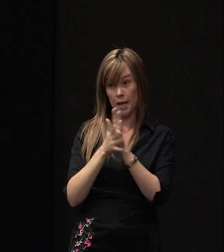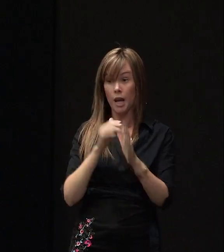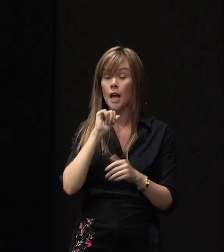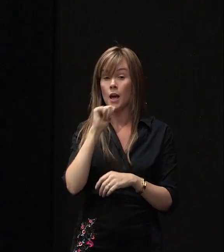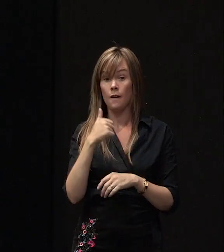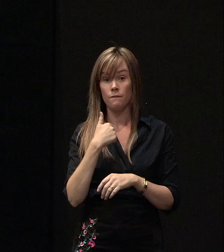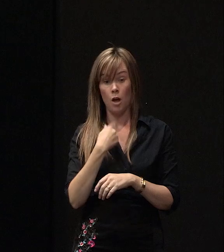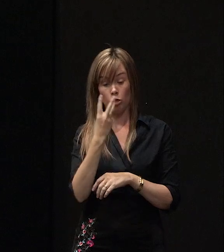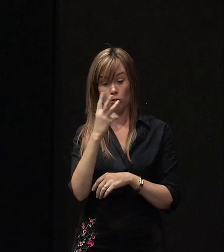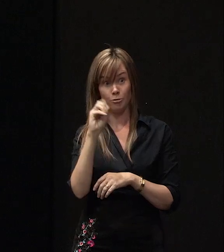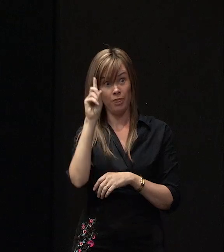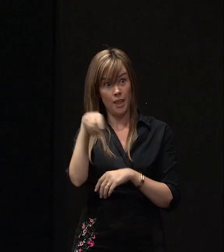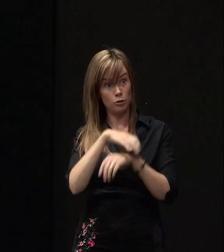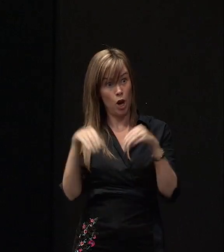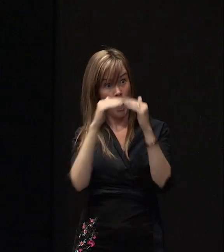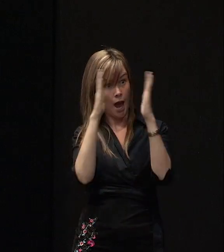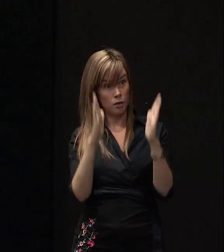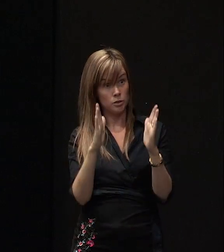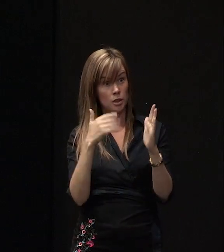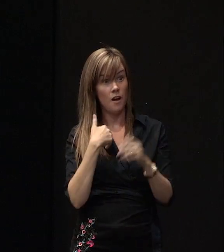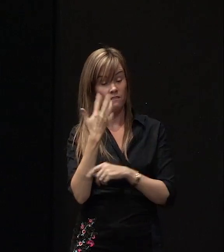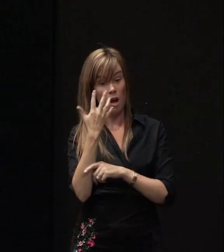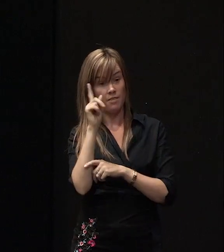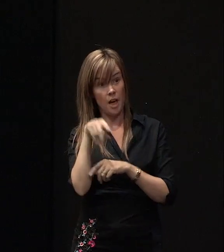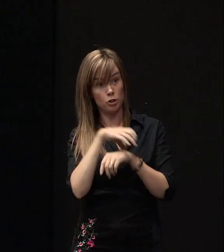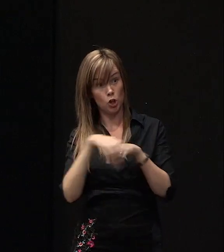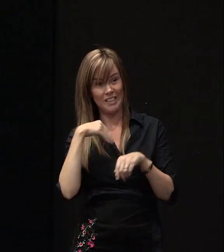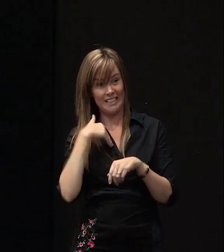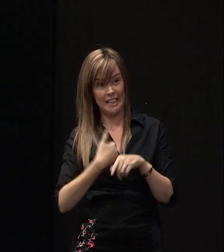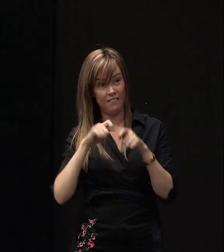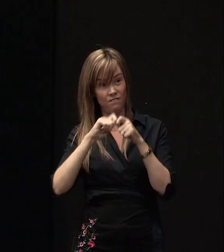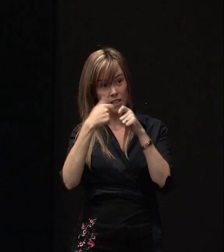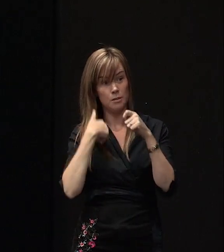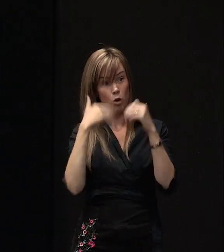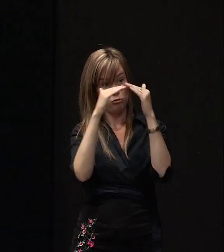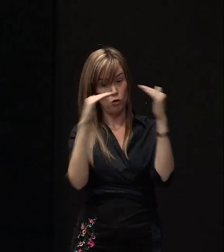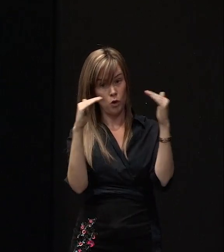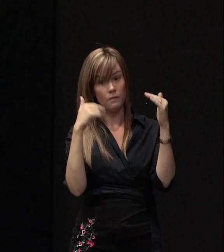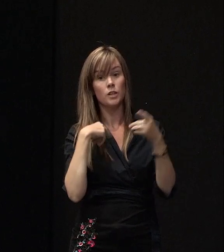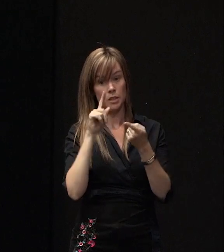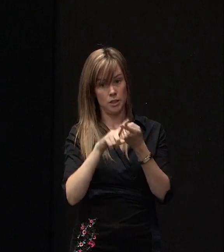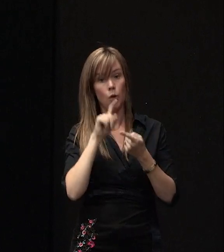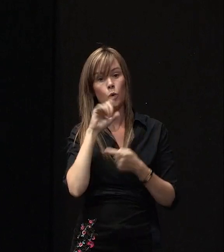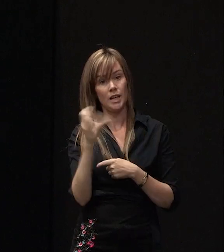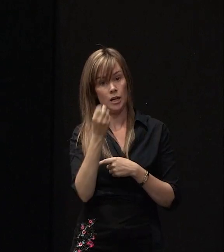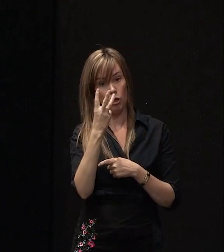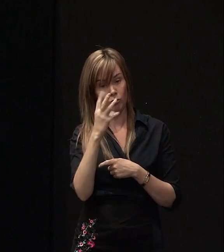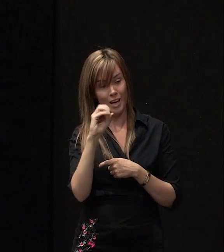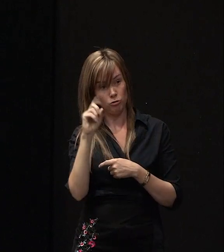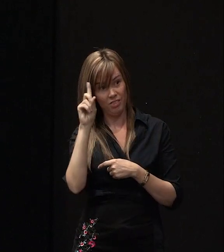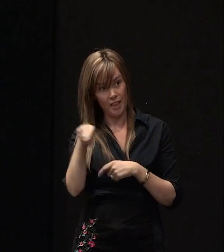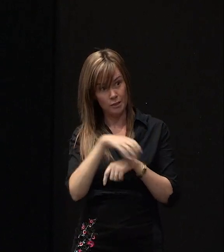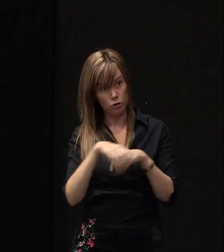$300,000 house and I've had $5,000 worth of fixing done to my roof I'll still get a $300,000 house